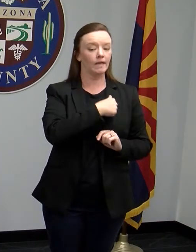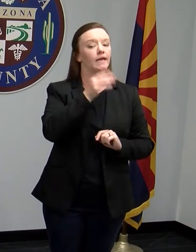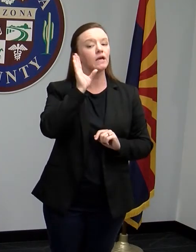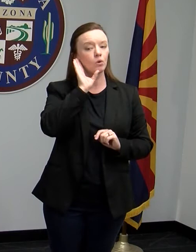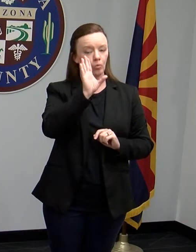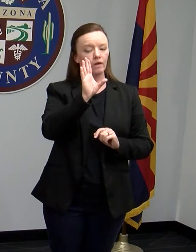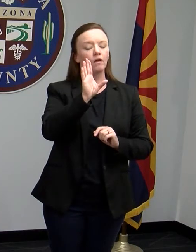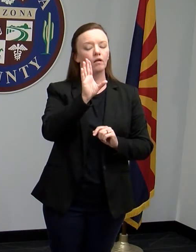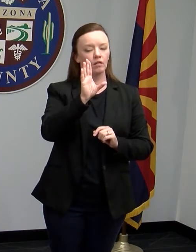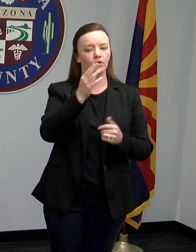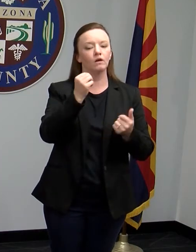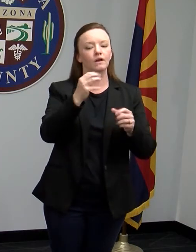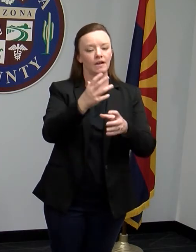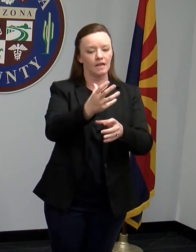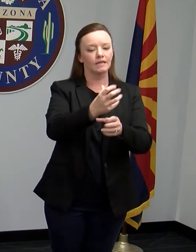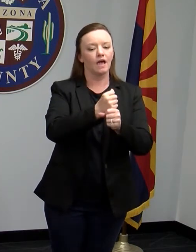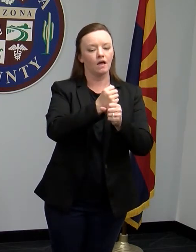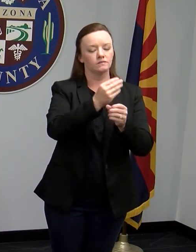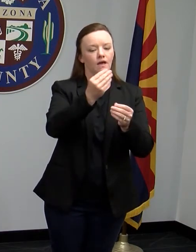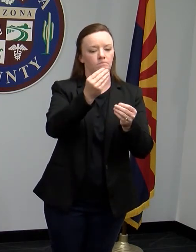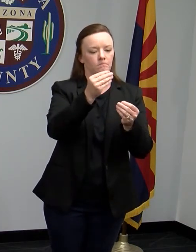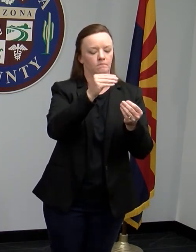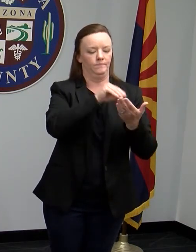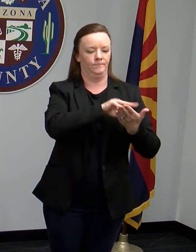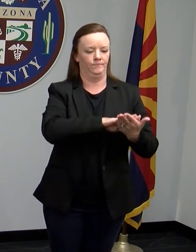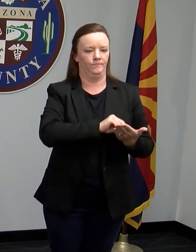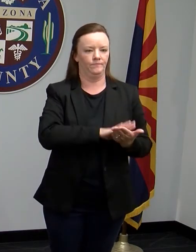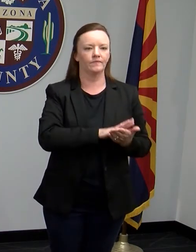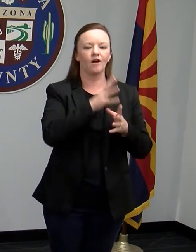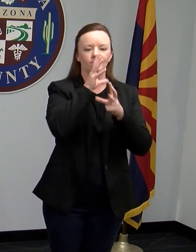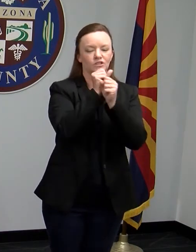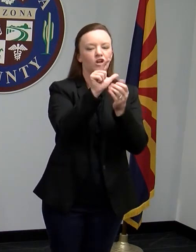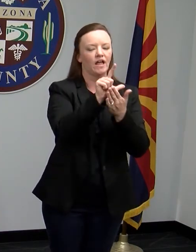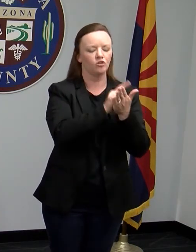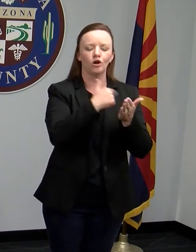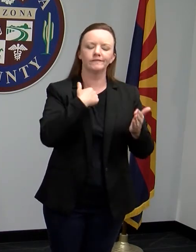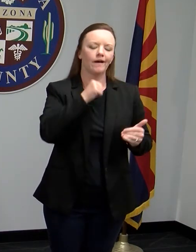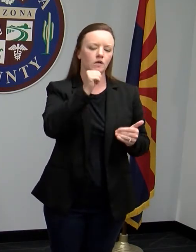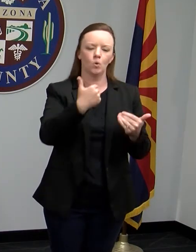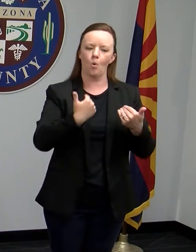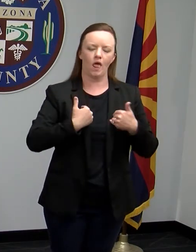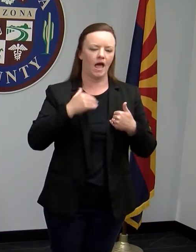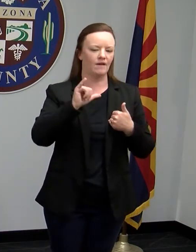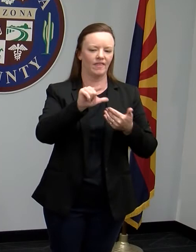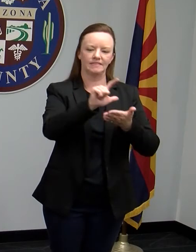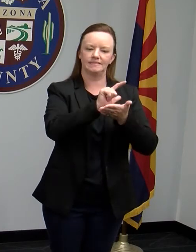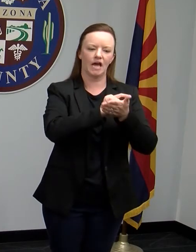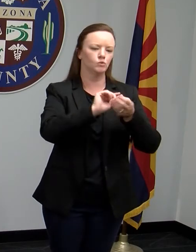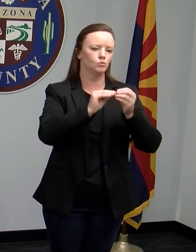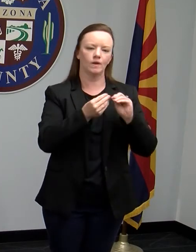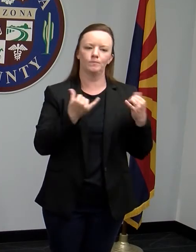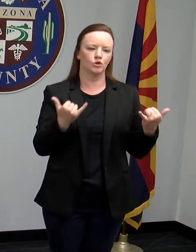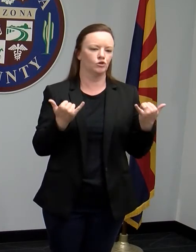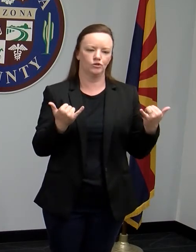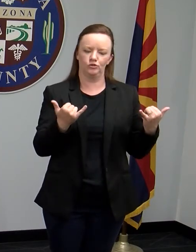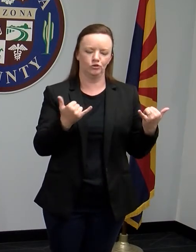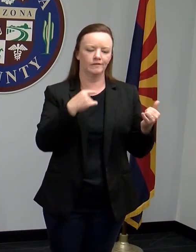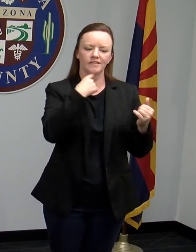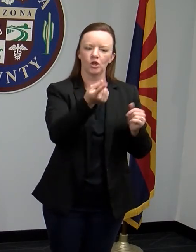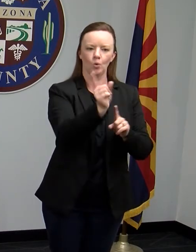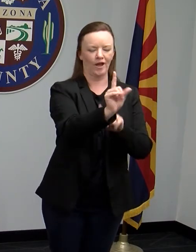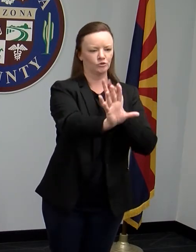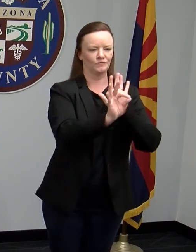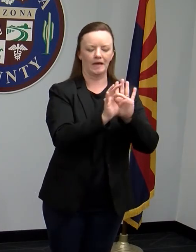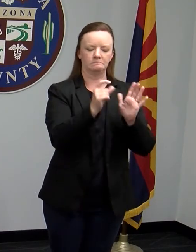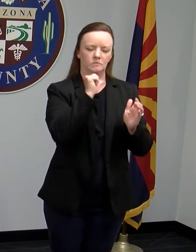guidance on the confidentiality laws. You're right, I don't have the title numbers and to tell you where to go and